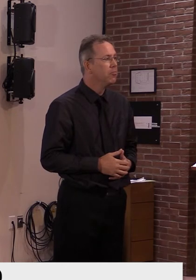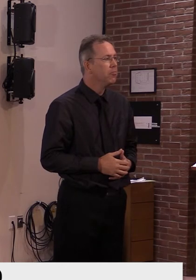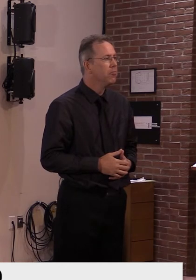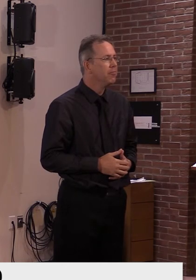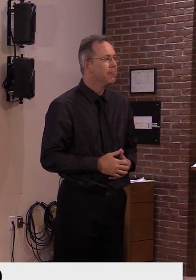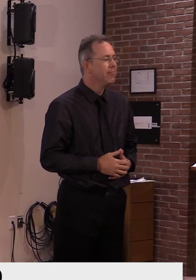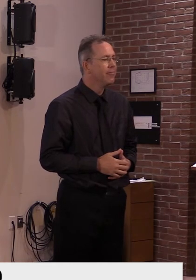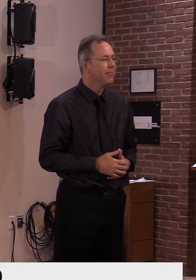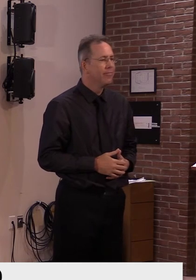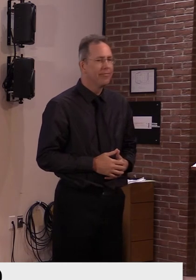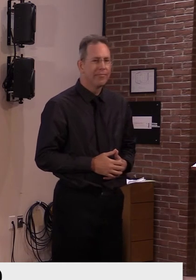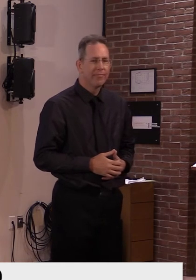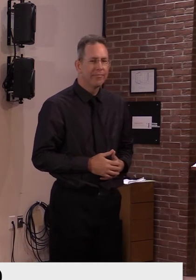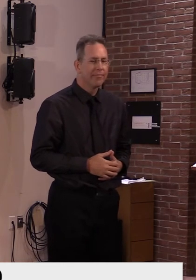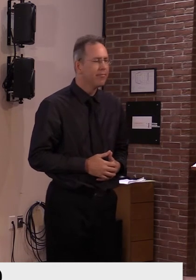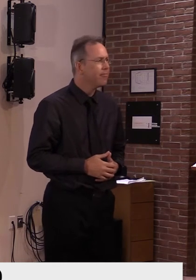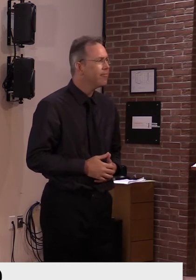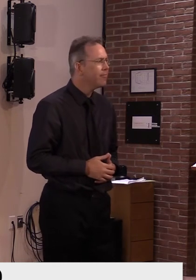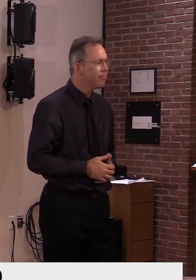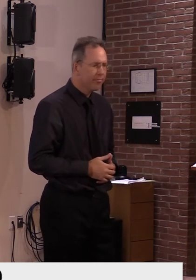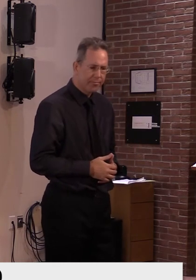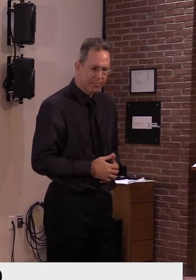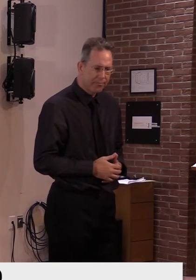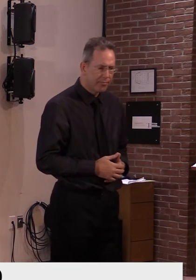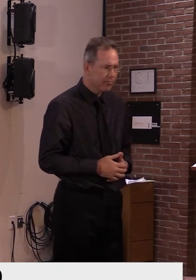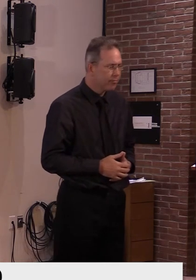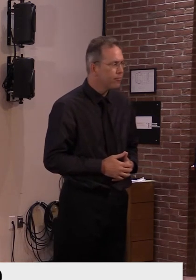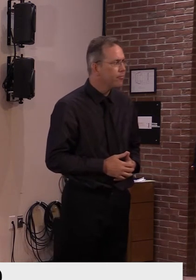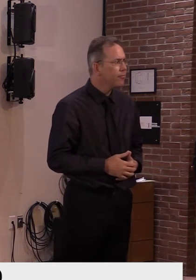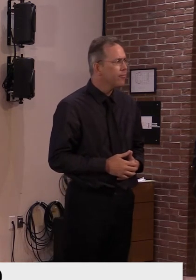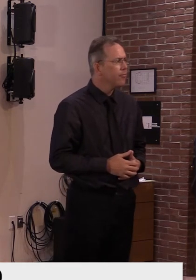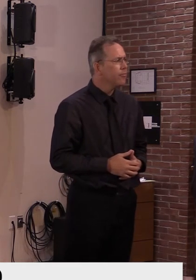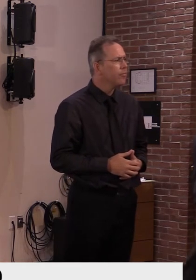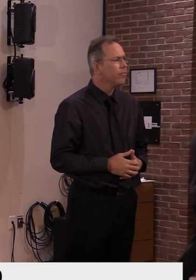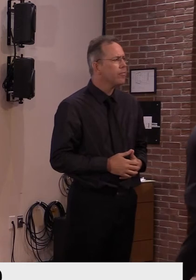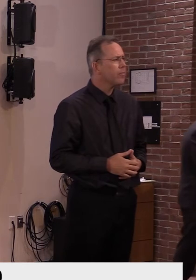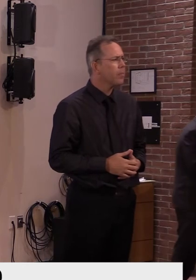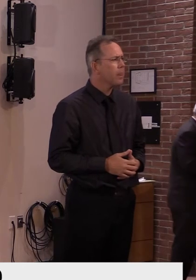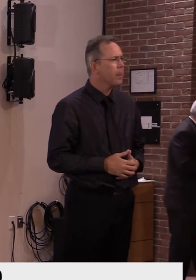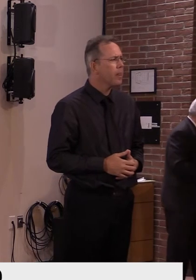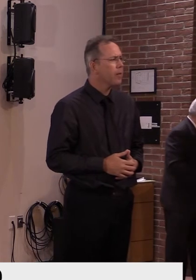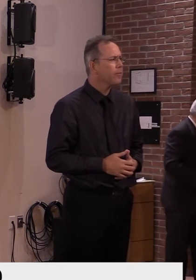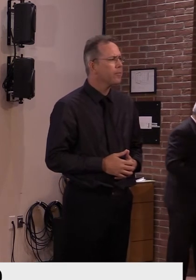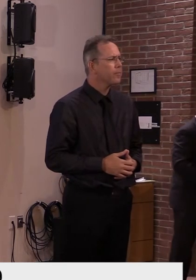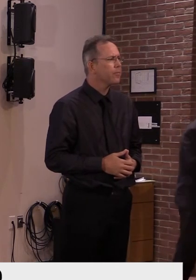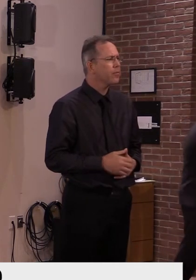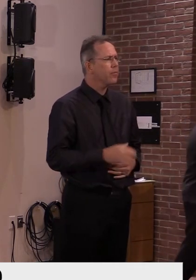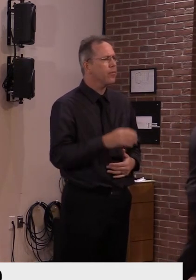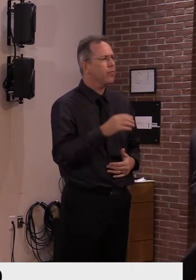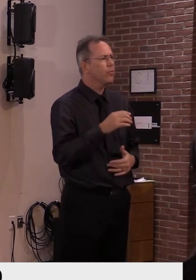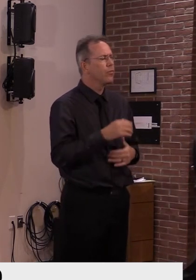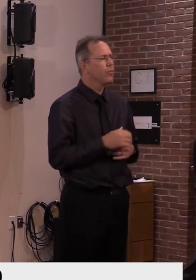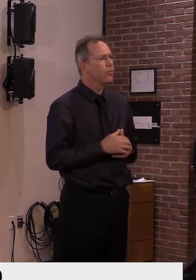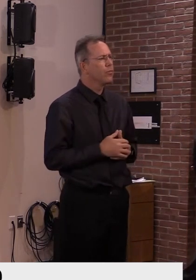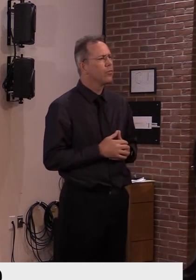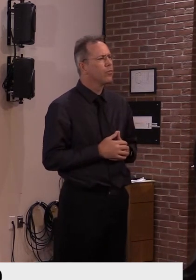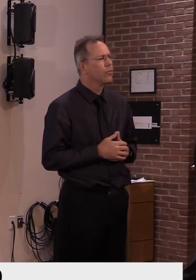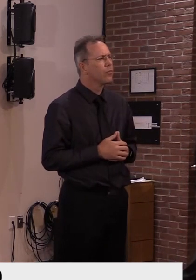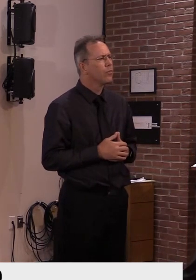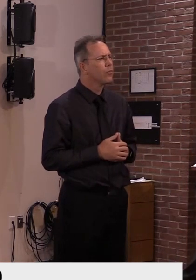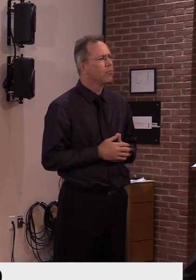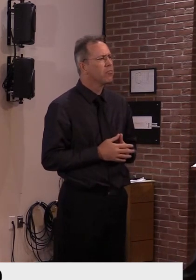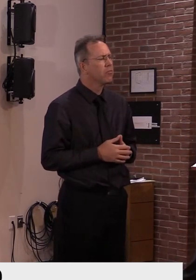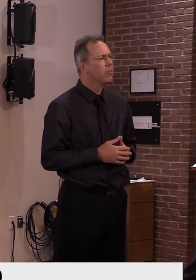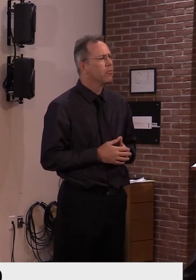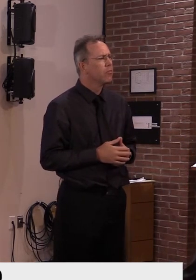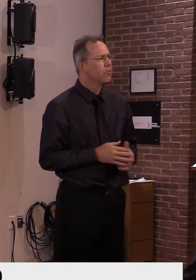Uh, yes. Good afternoon. this is for Commissioner of PCI. Um, I'm struck by the revised forecast that shows a tripling